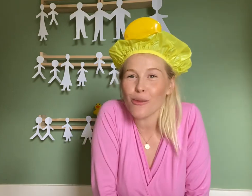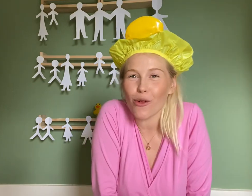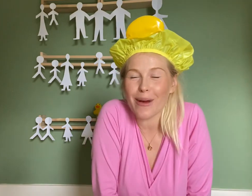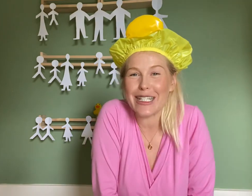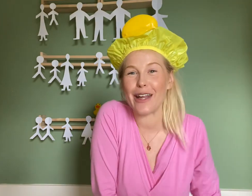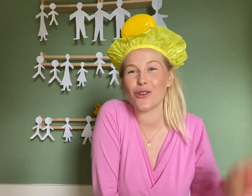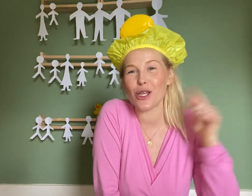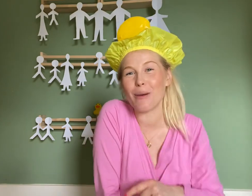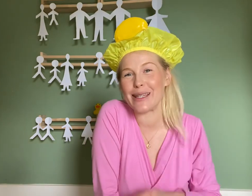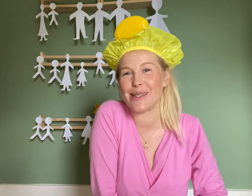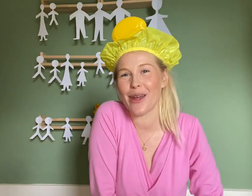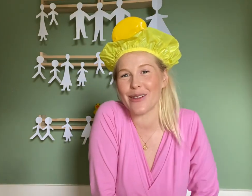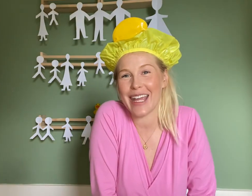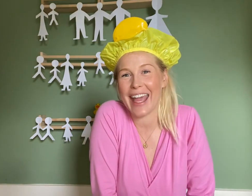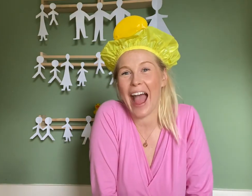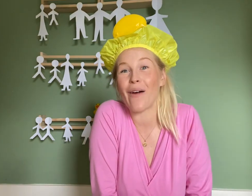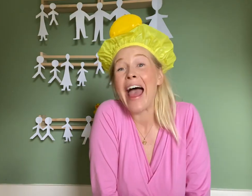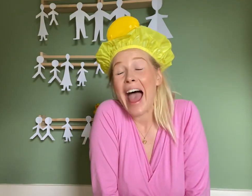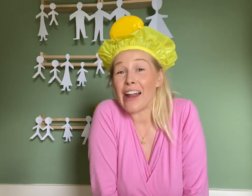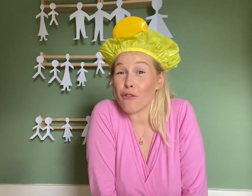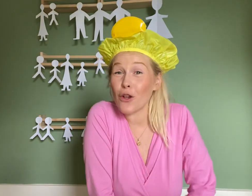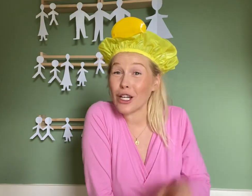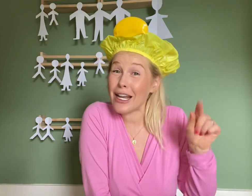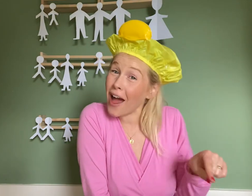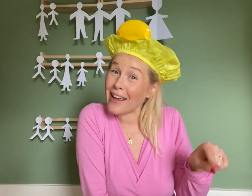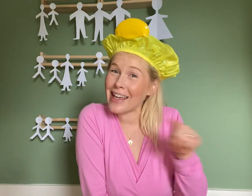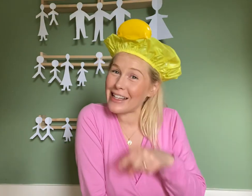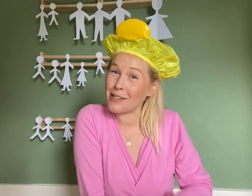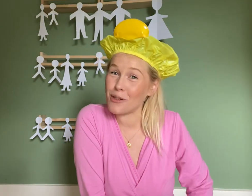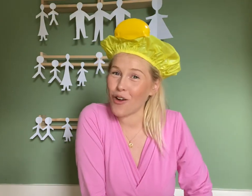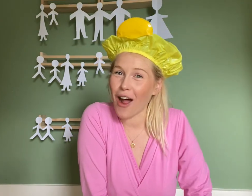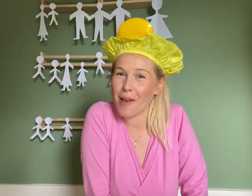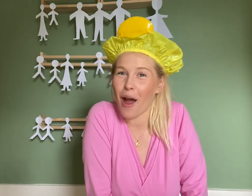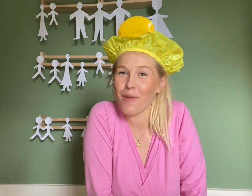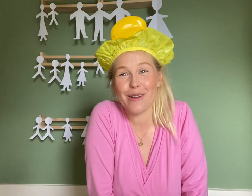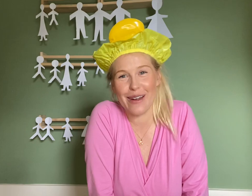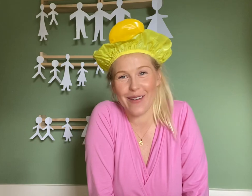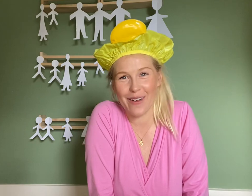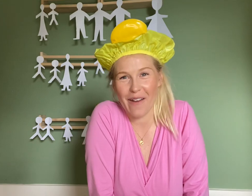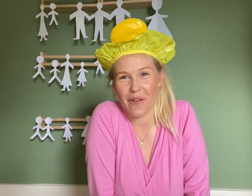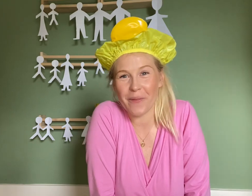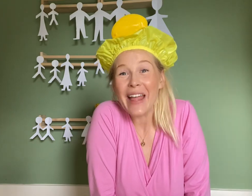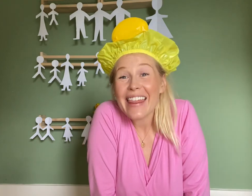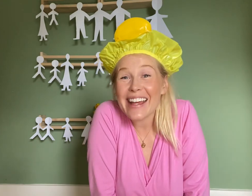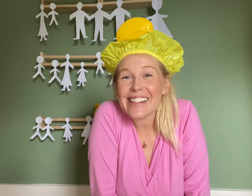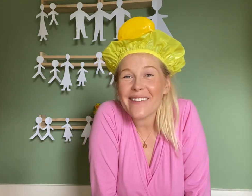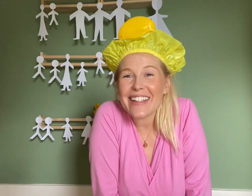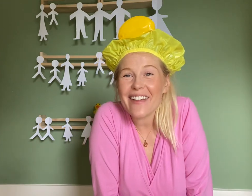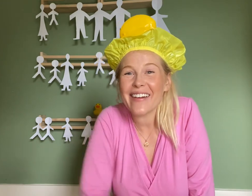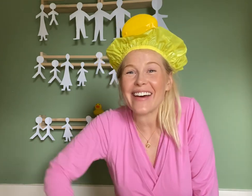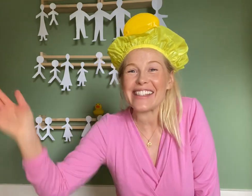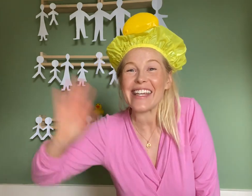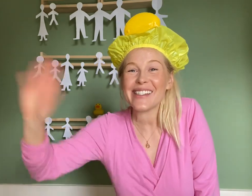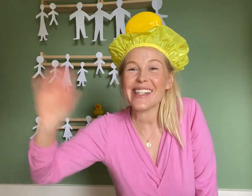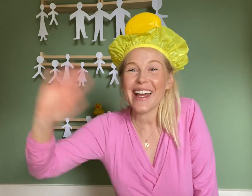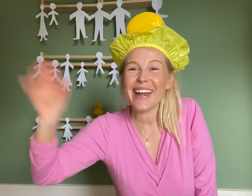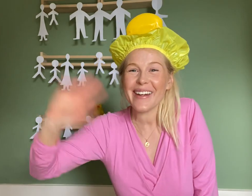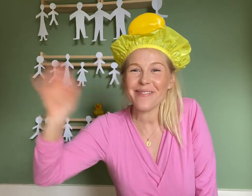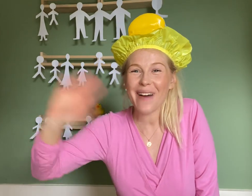more on my channel. So please do go check it out. And if you could like and subscribe, I'd be really, really grateful. Thanks so much, everyone. See you soon. Bye.